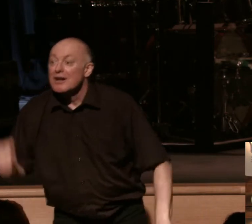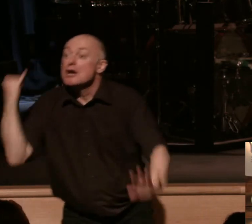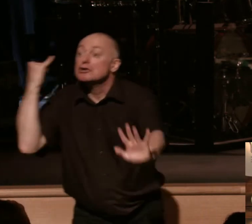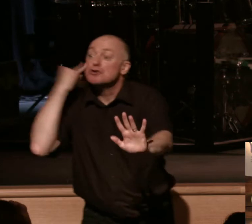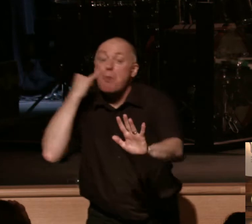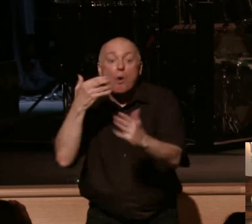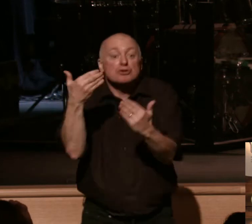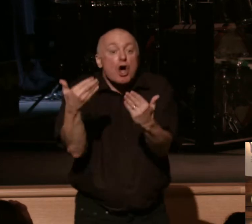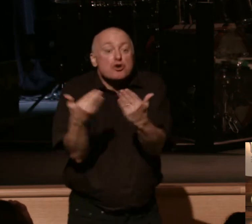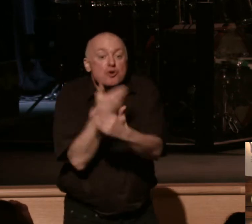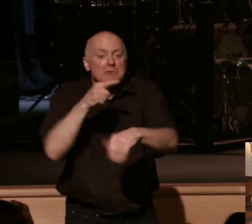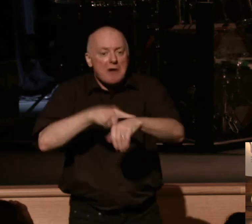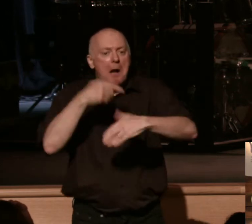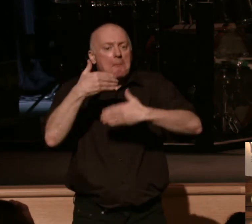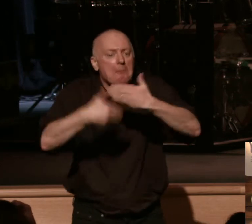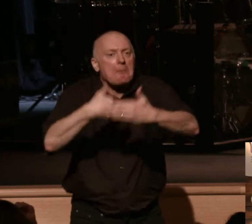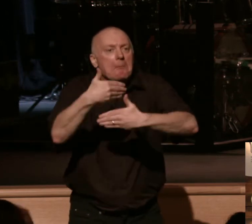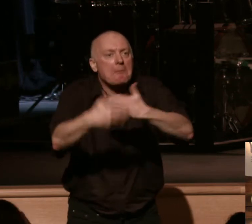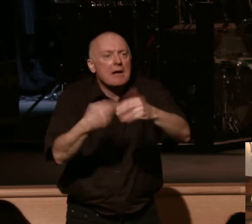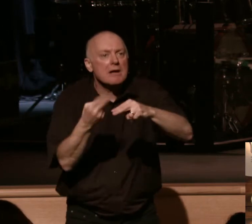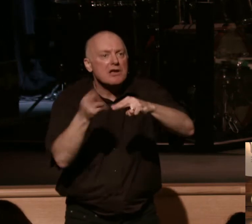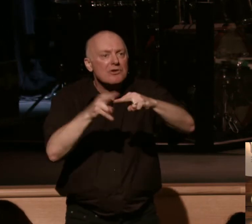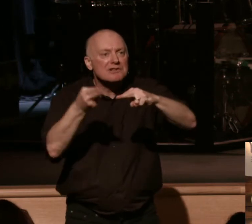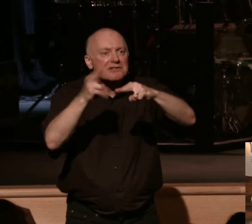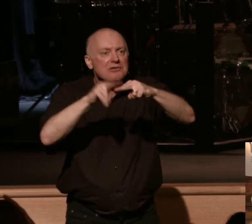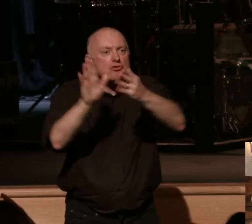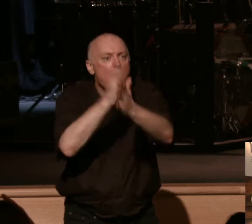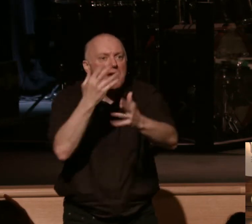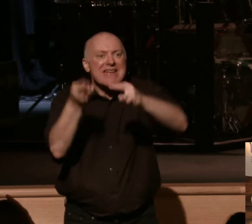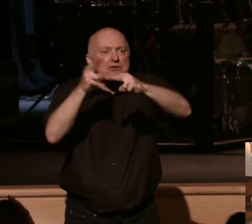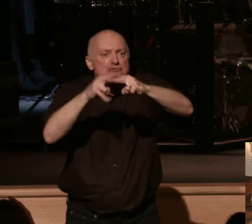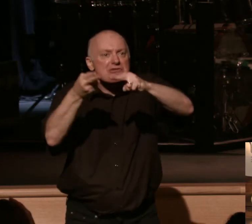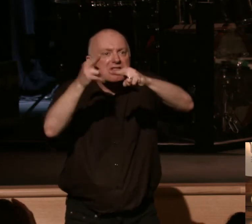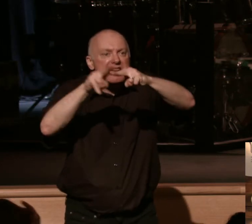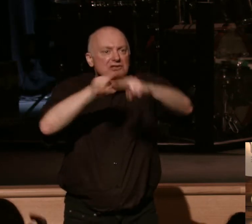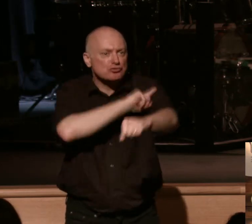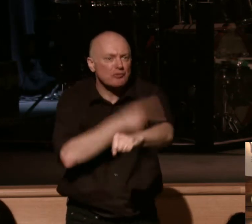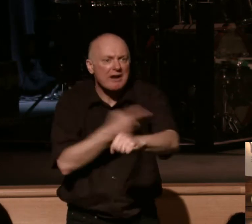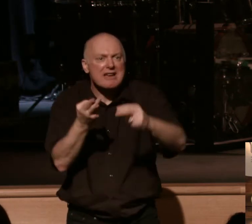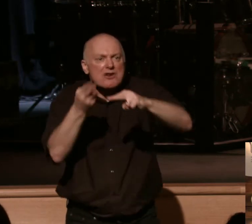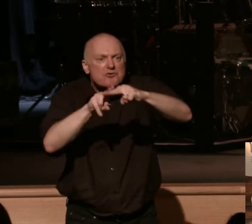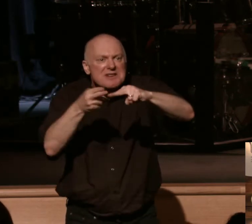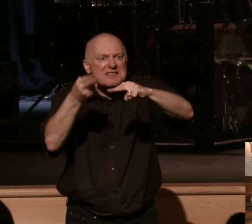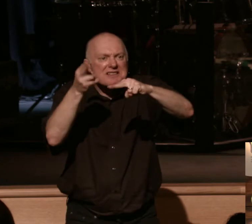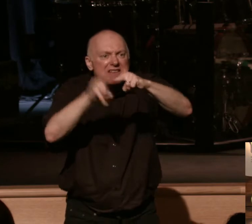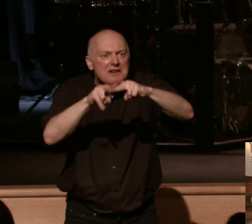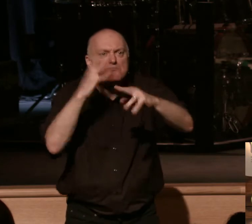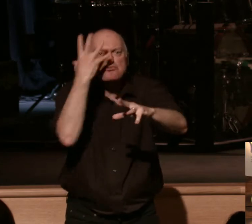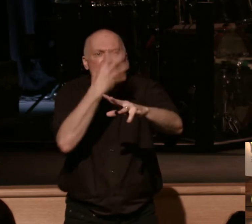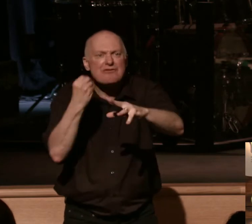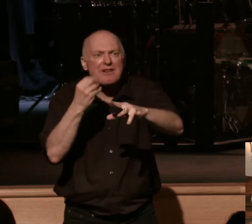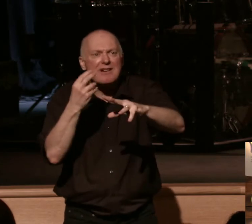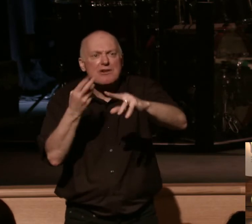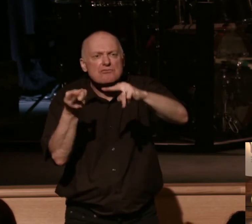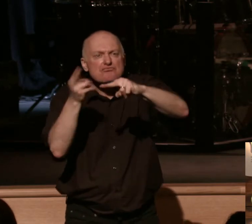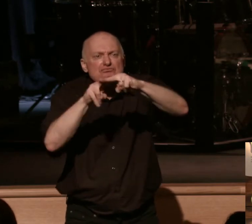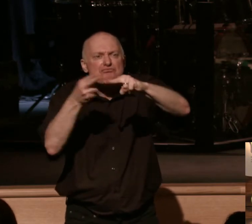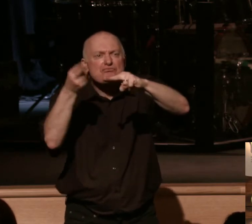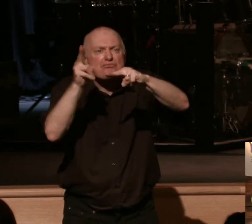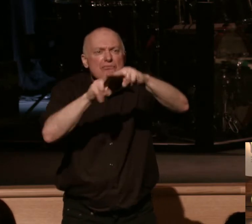as time went on increased in glory, increased in strength, increased in beauty, and increased in value?